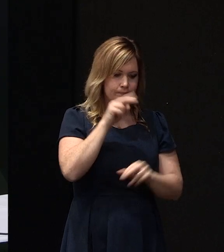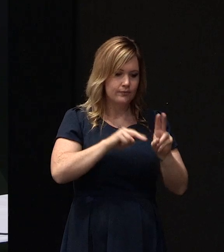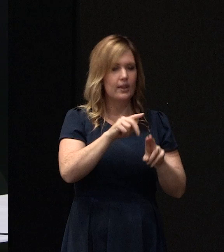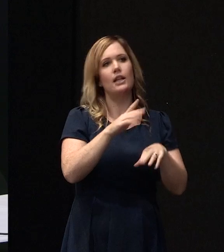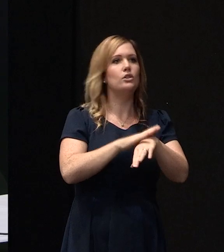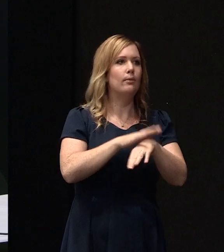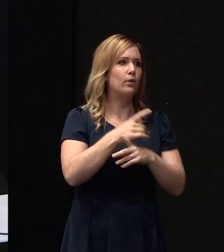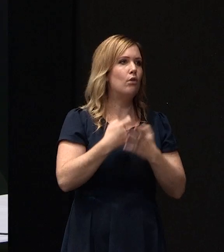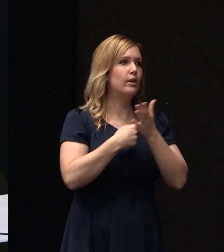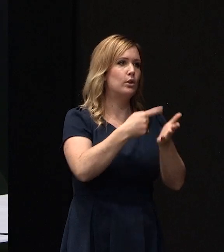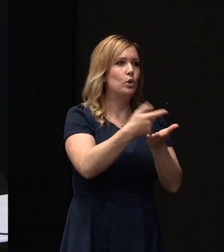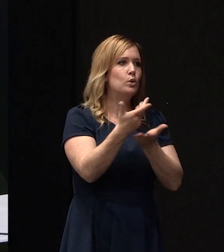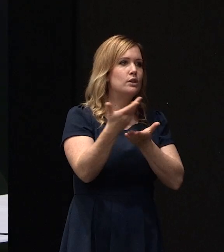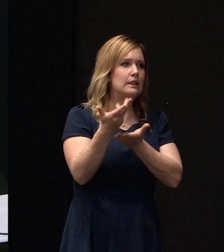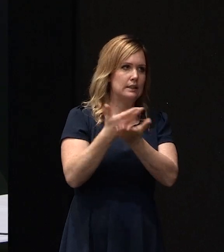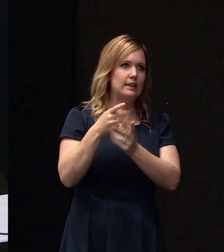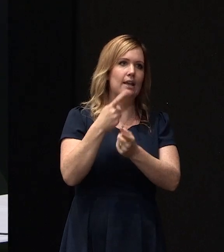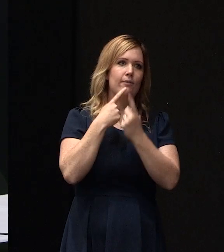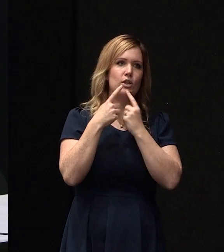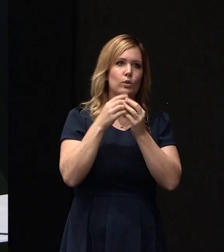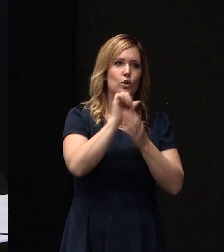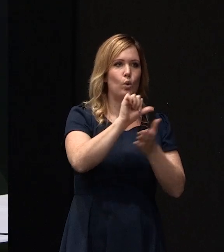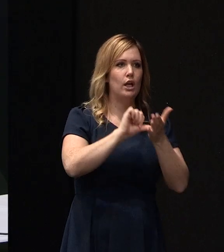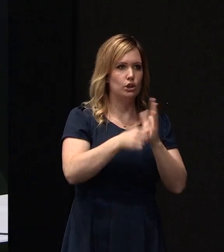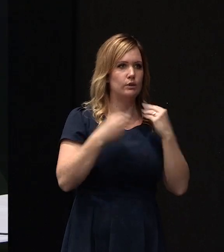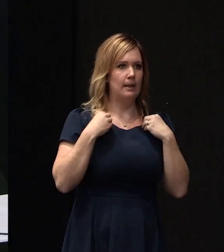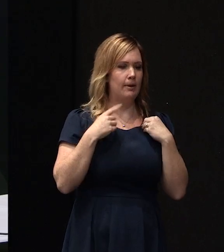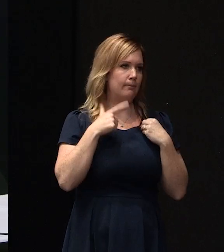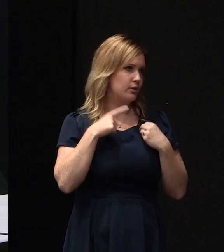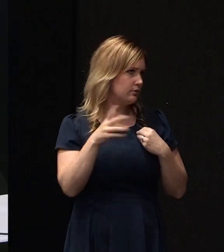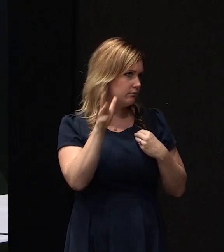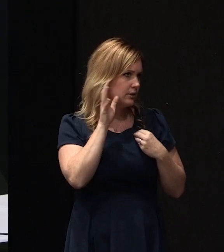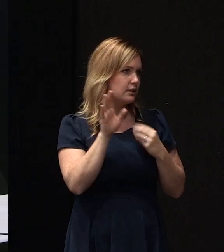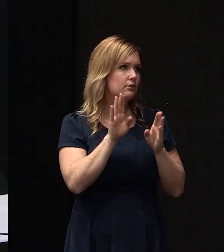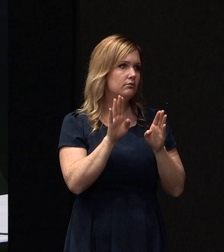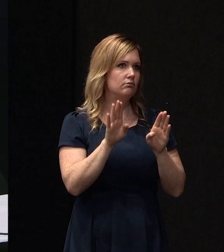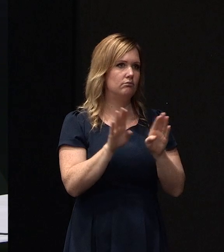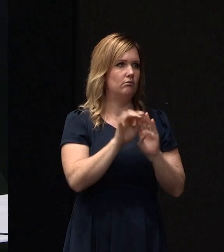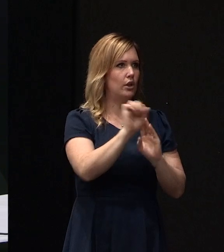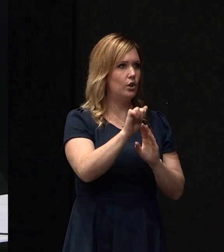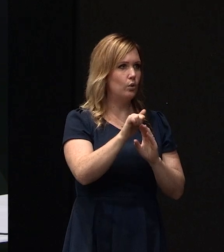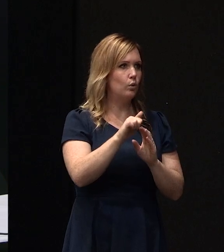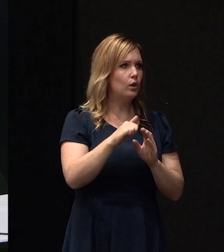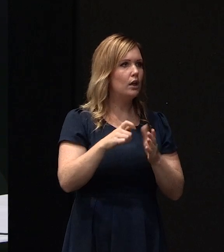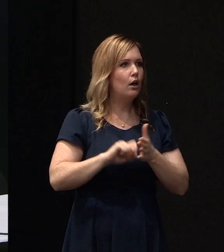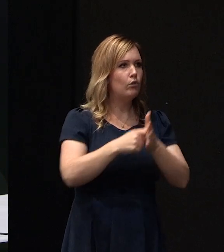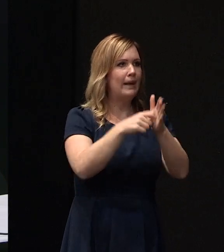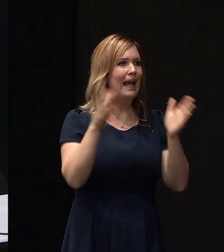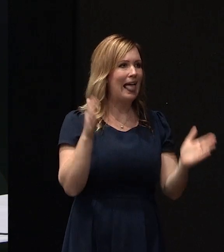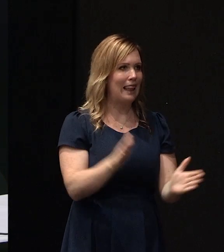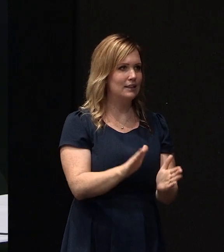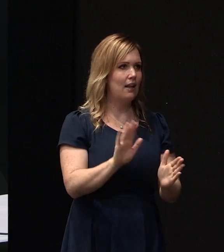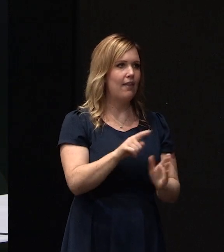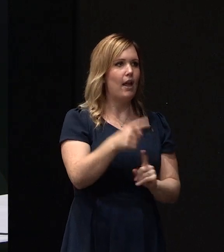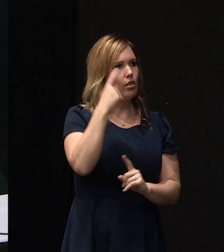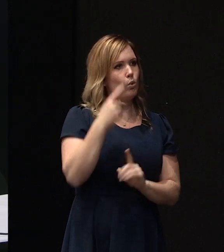discuss that new information with your insurer, because it does certainly sound like it's a much less extensive repair now than